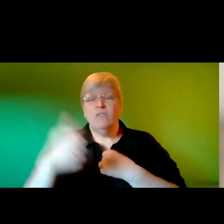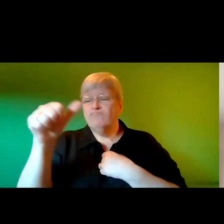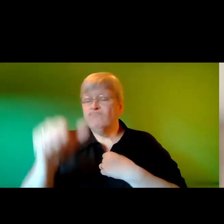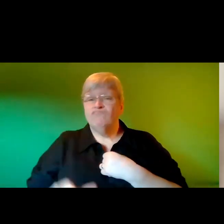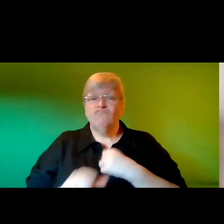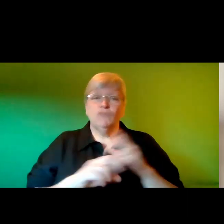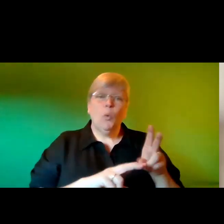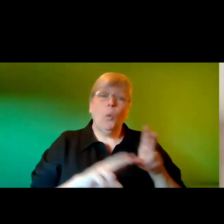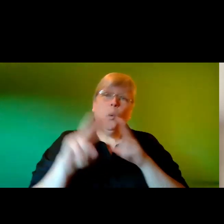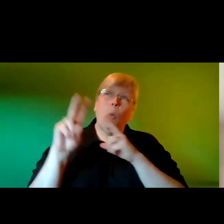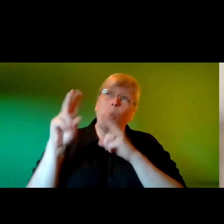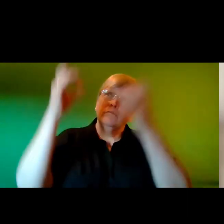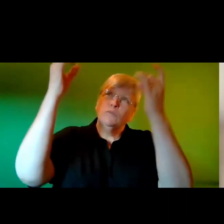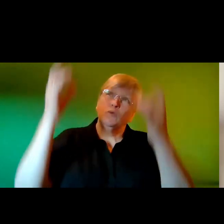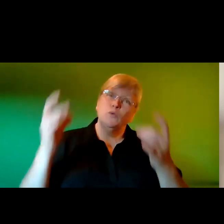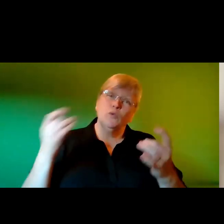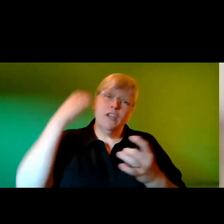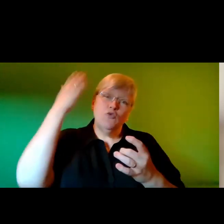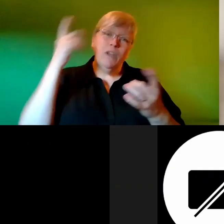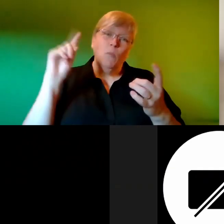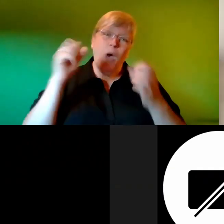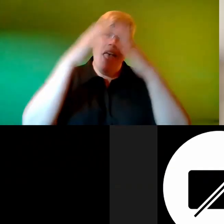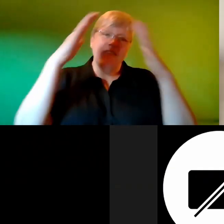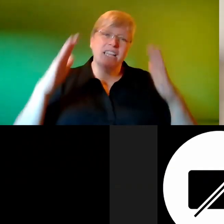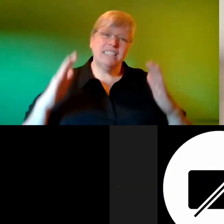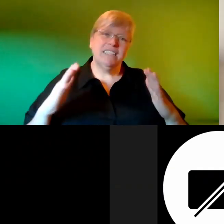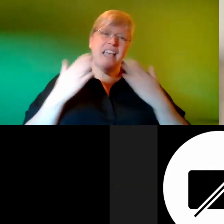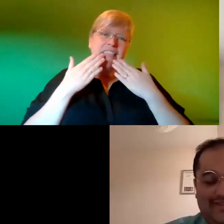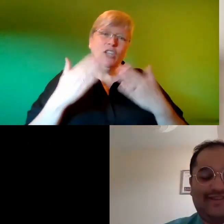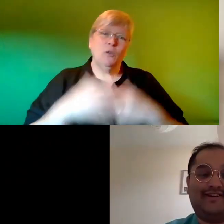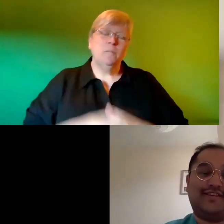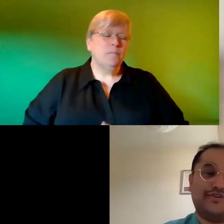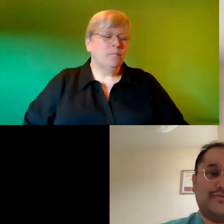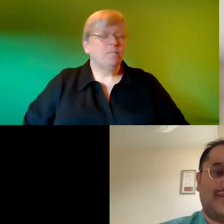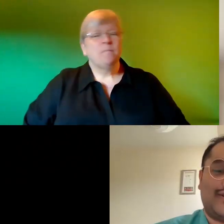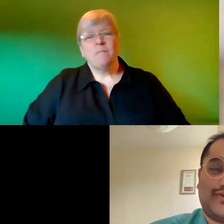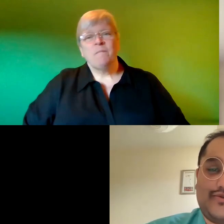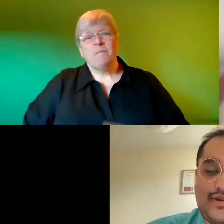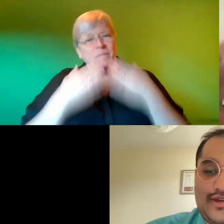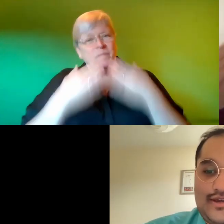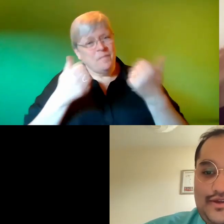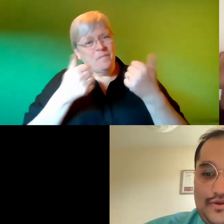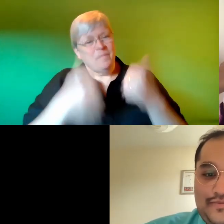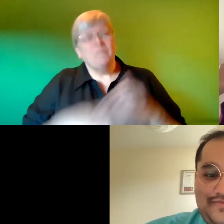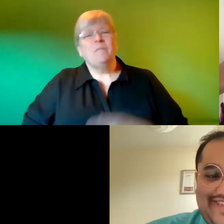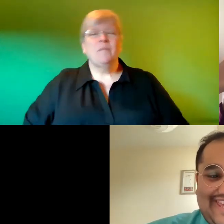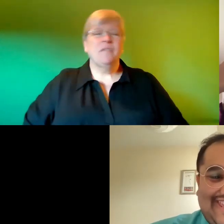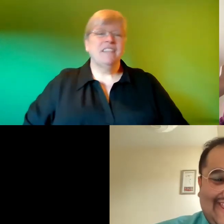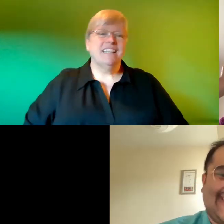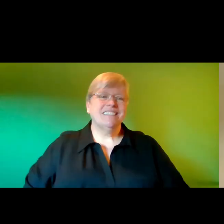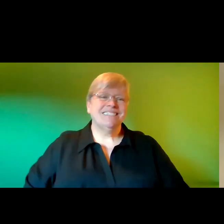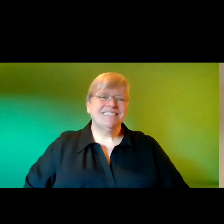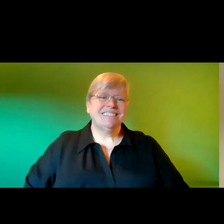stars dreaming of heaven thank you very much thank you so much chuck shoe um